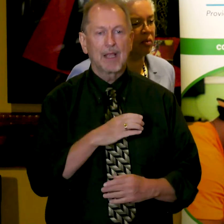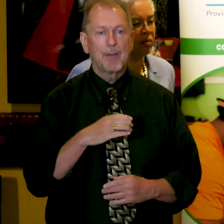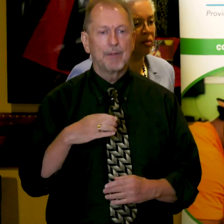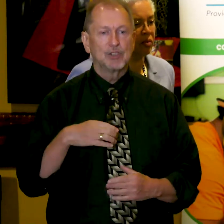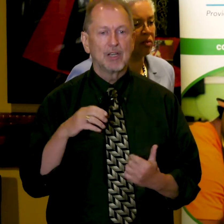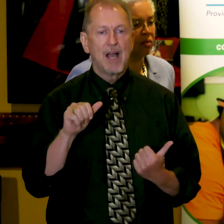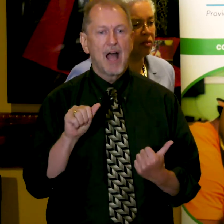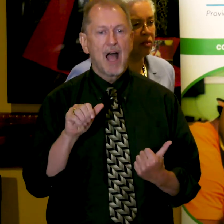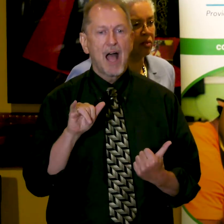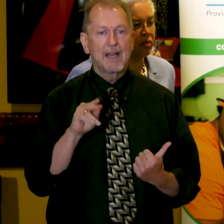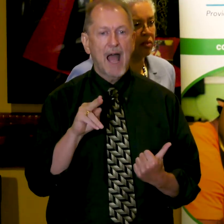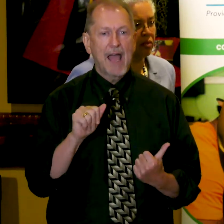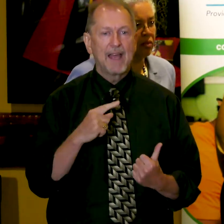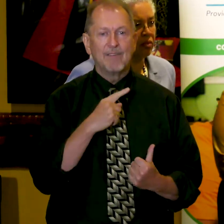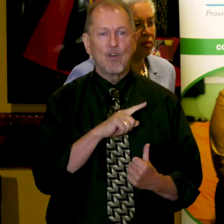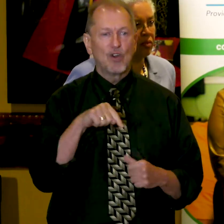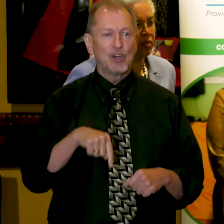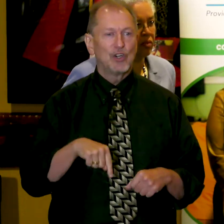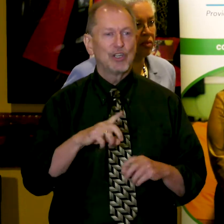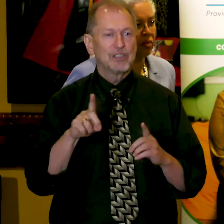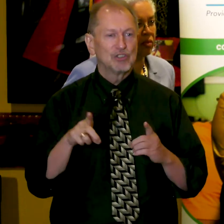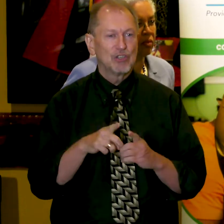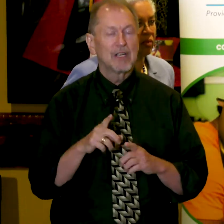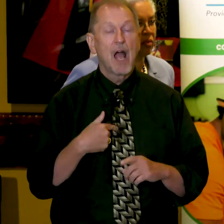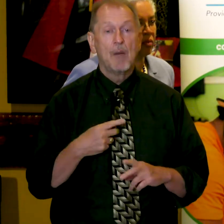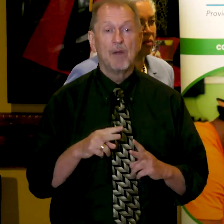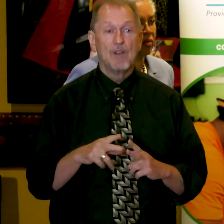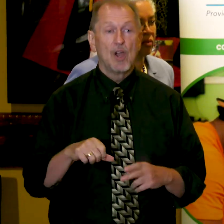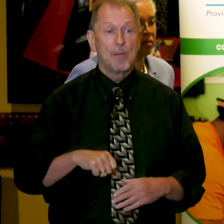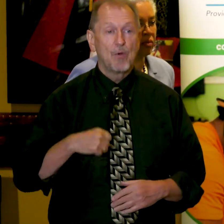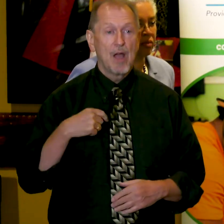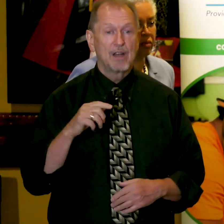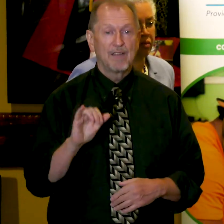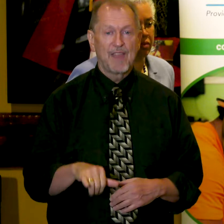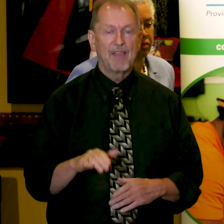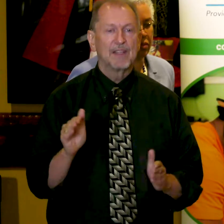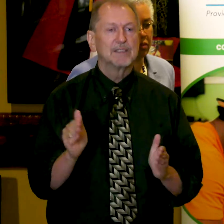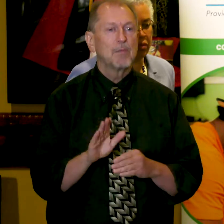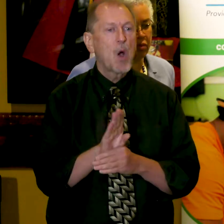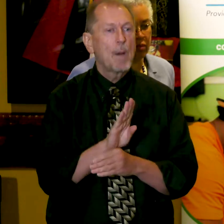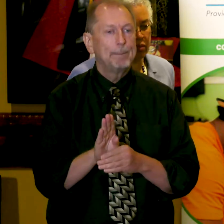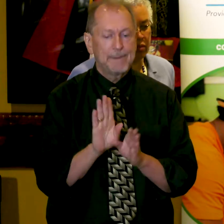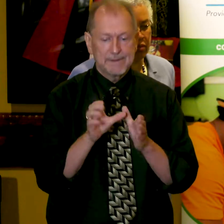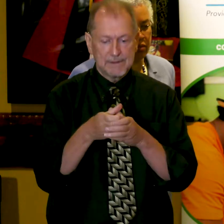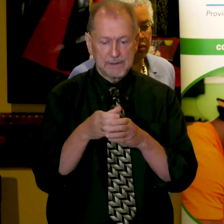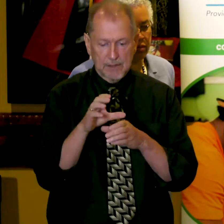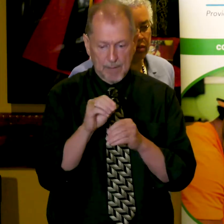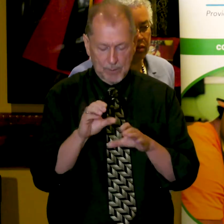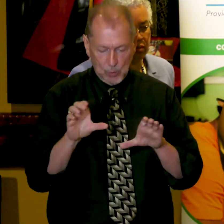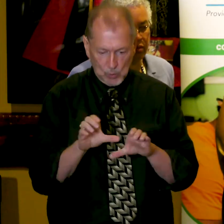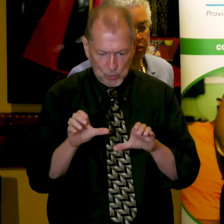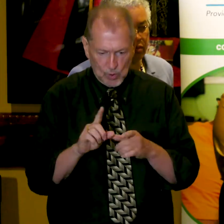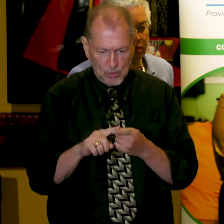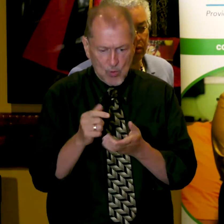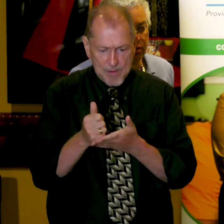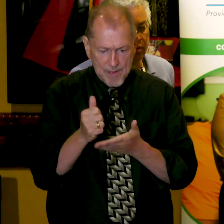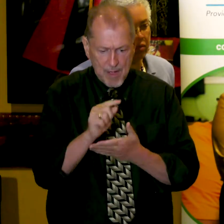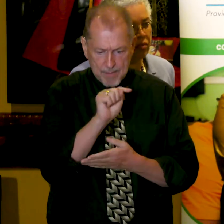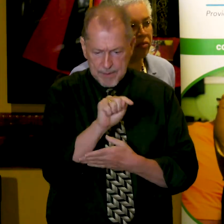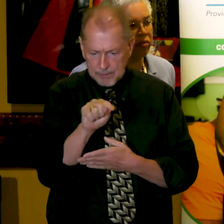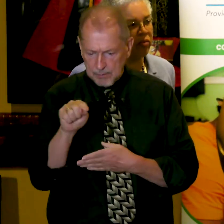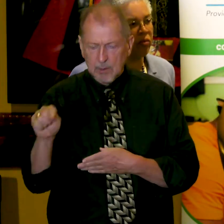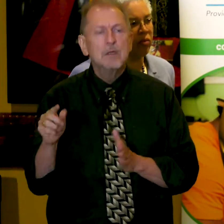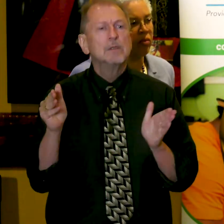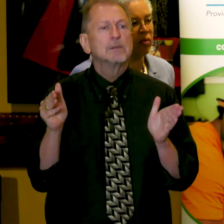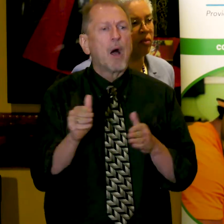us in her district. I'm incredibly proud of the work the Cook County Small Business Source is doing to uplift our small